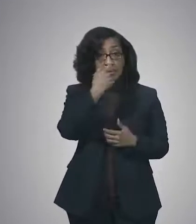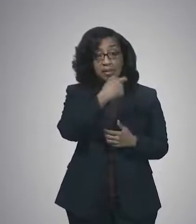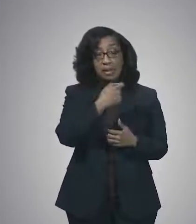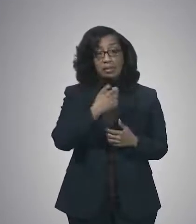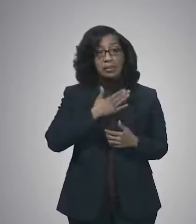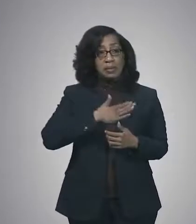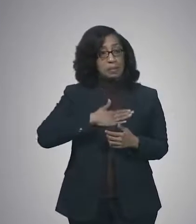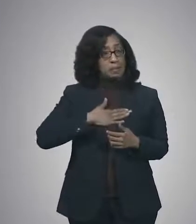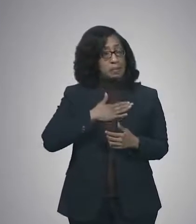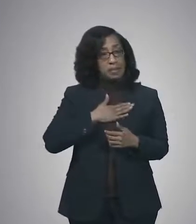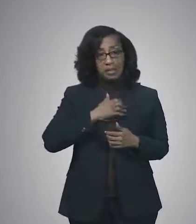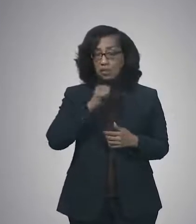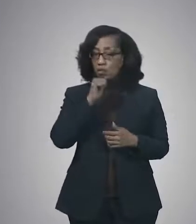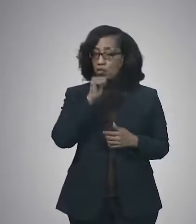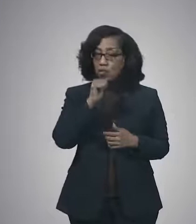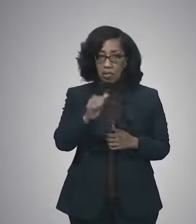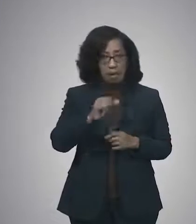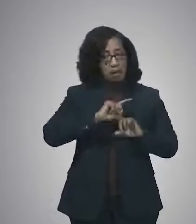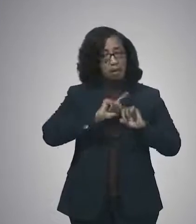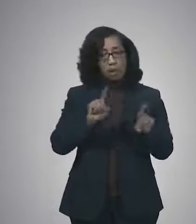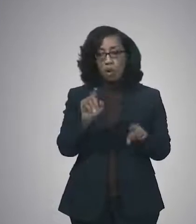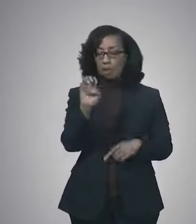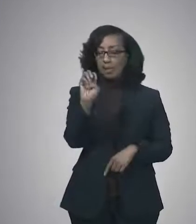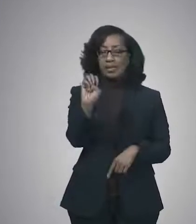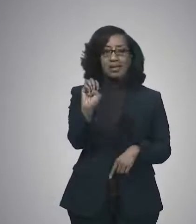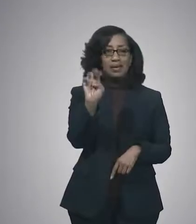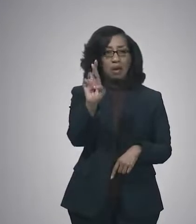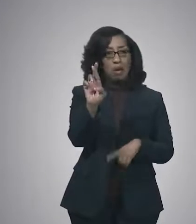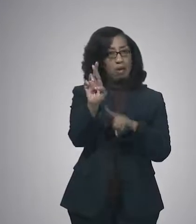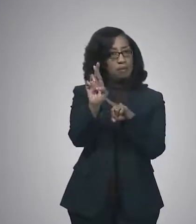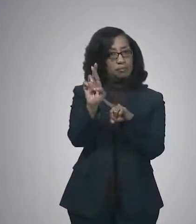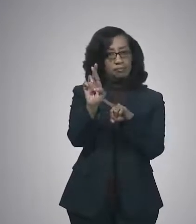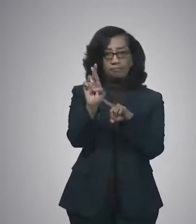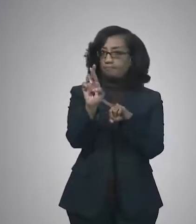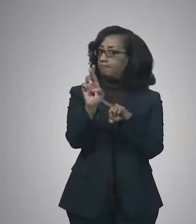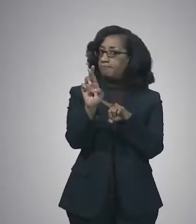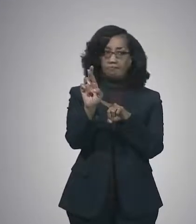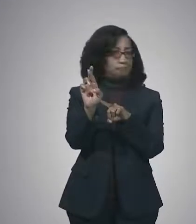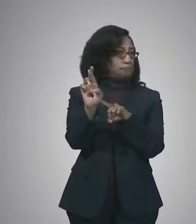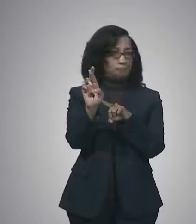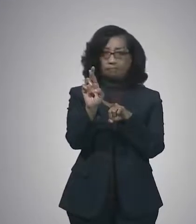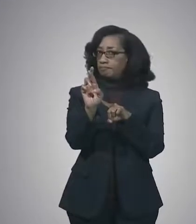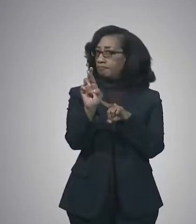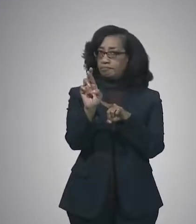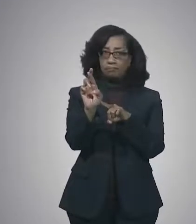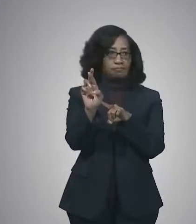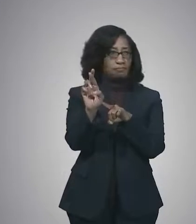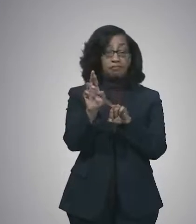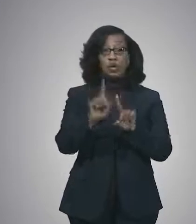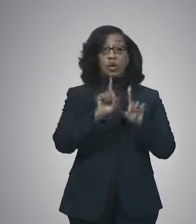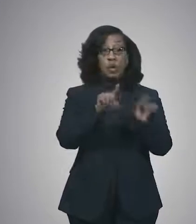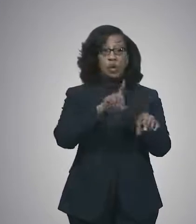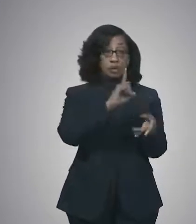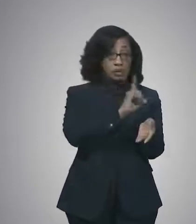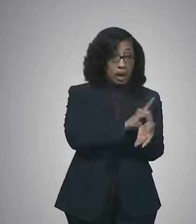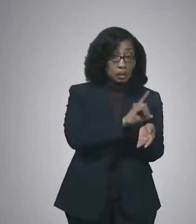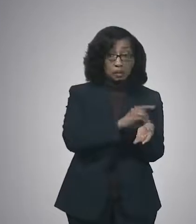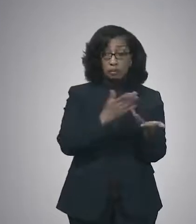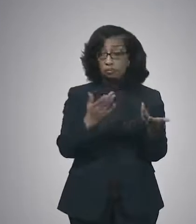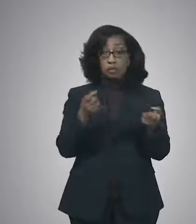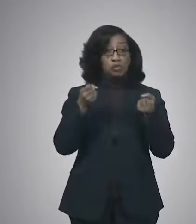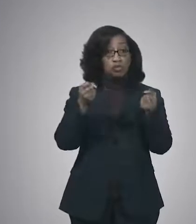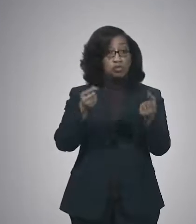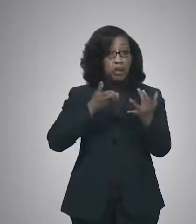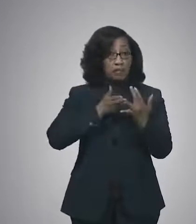go to an emergency room to get a test. Go to your provider. Go to one of our drive-thru sites.